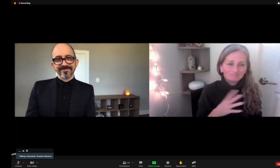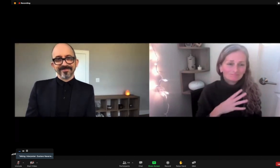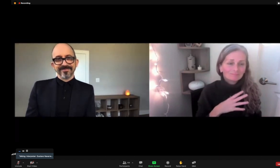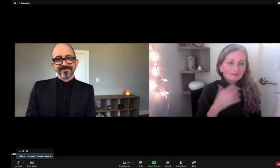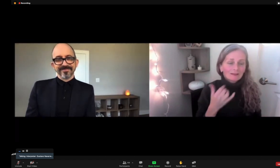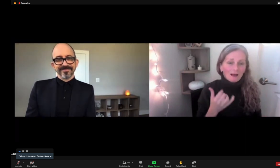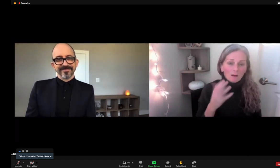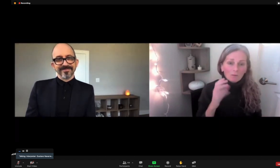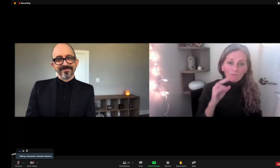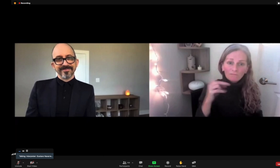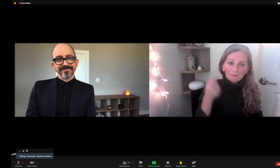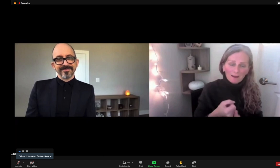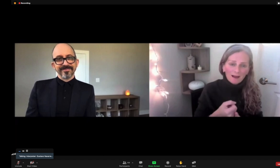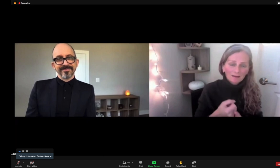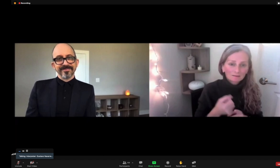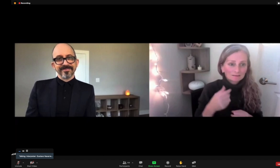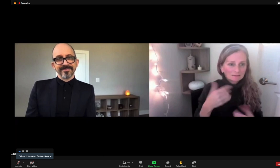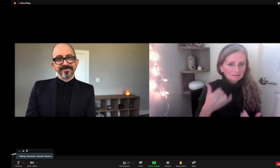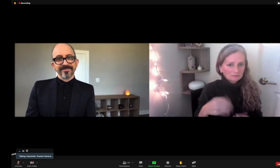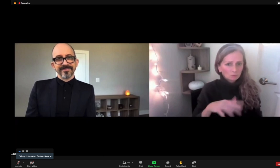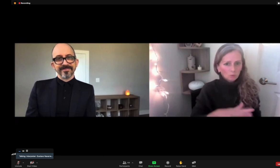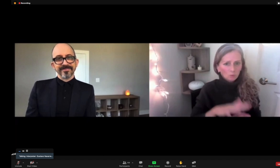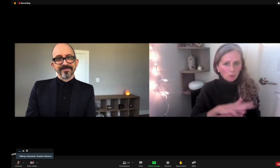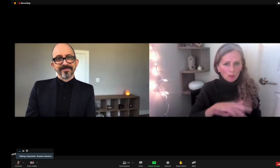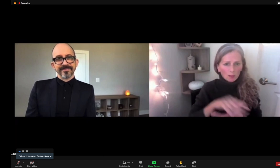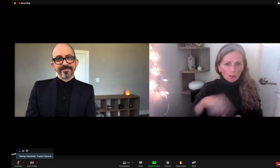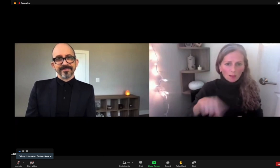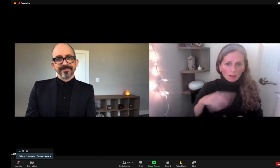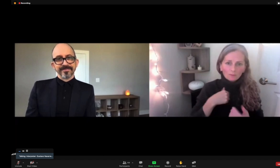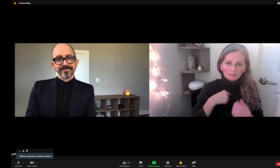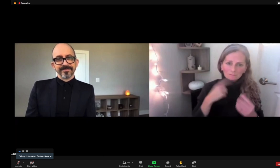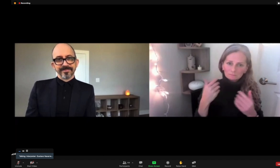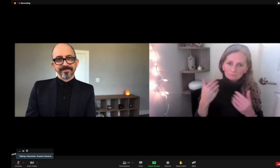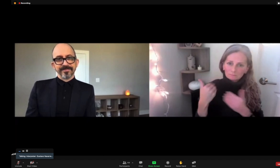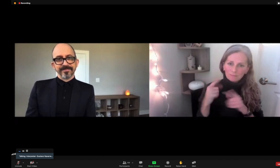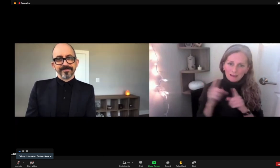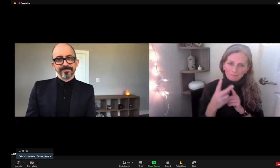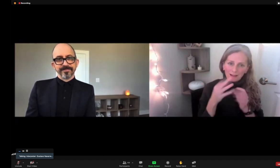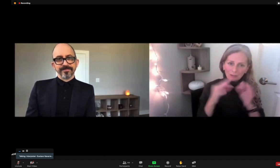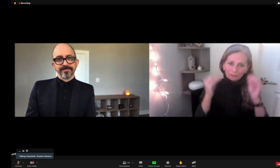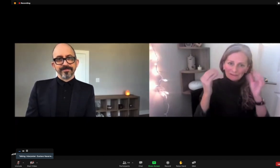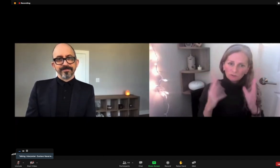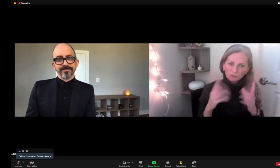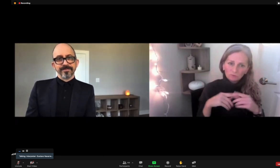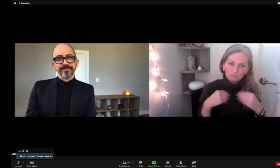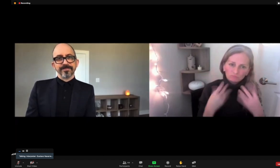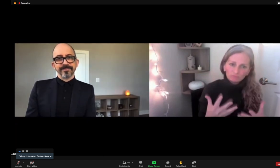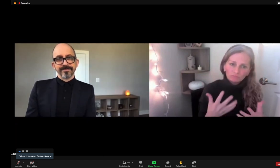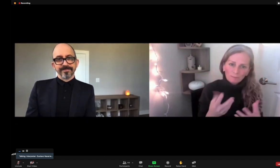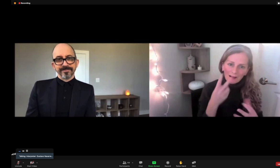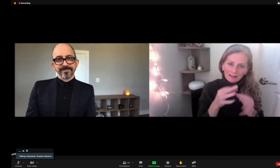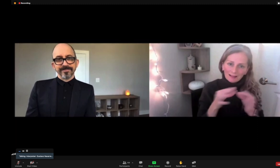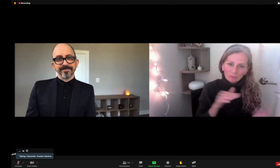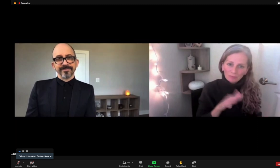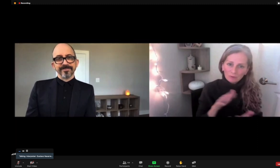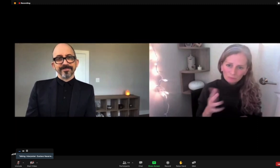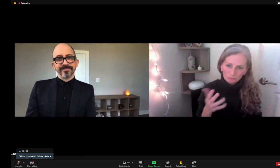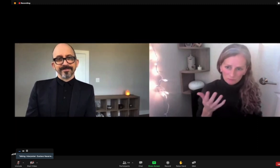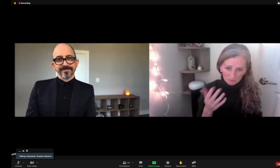were published. However, after COVID and the limitation of school children being at home, and we